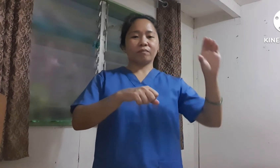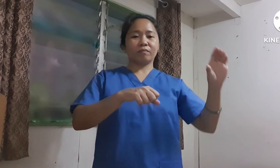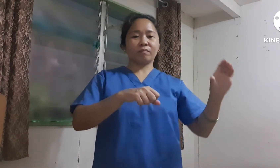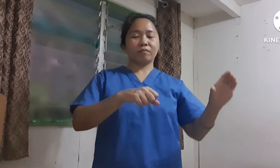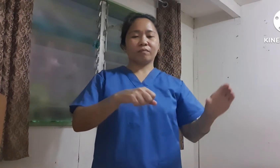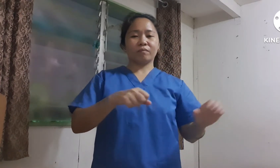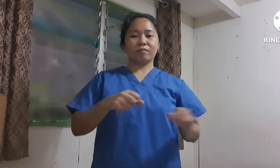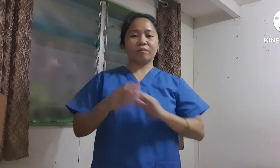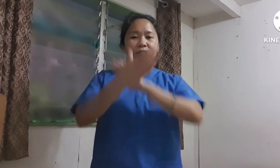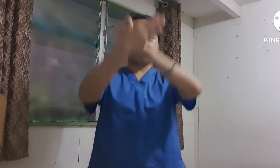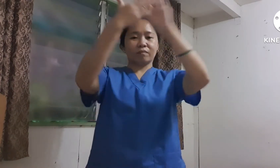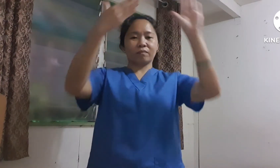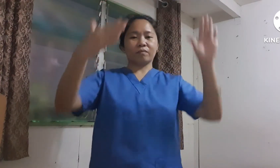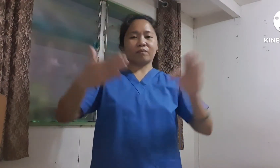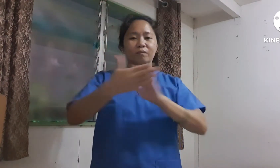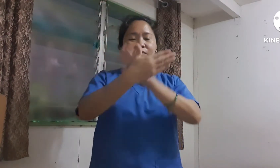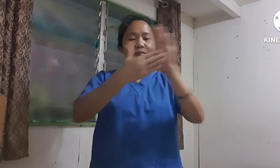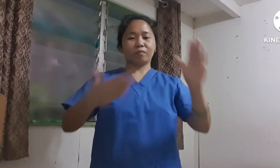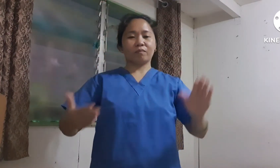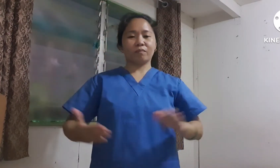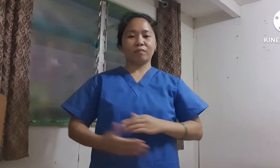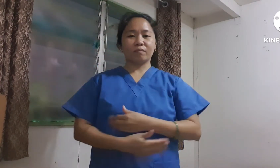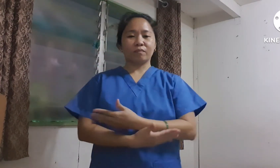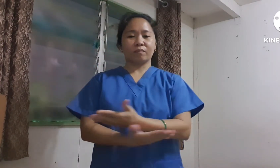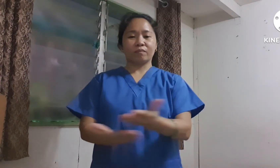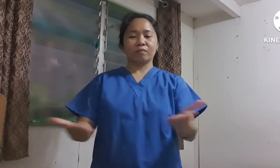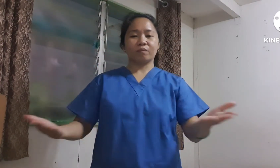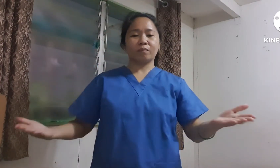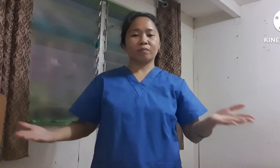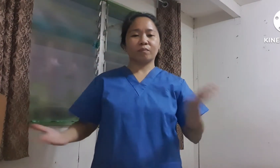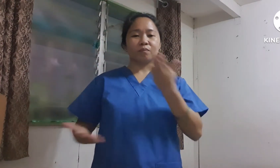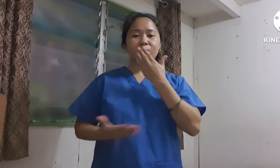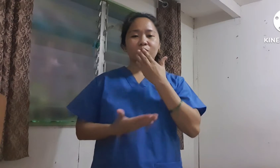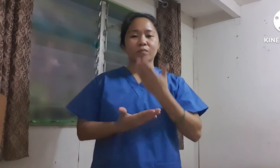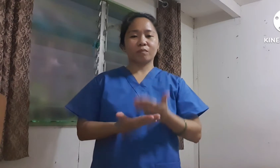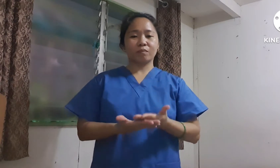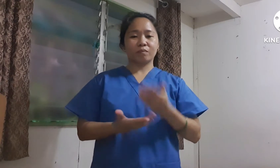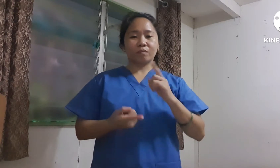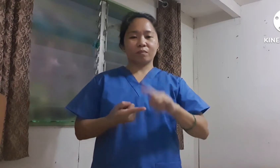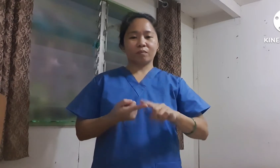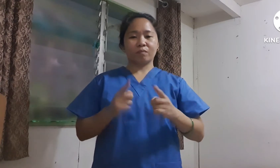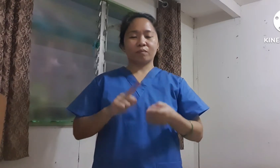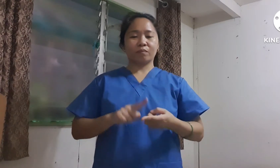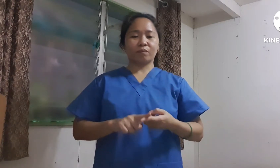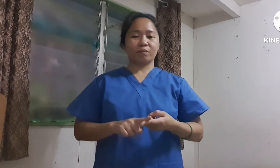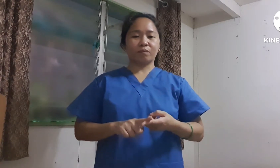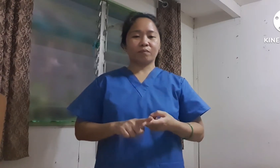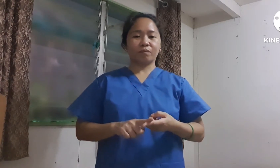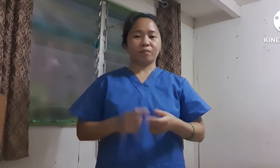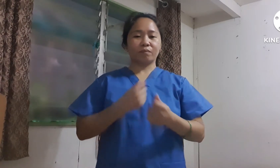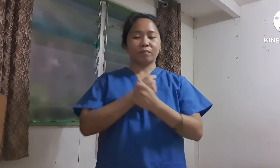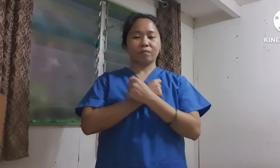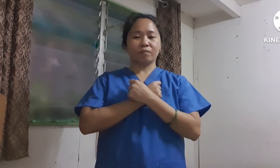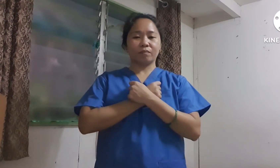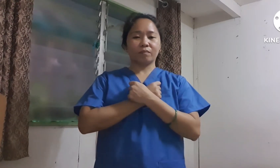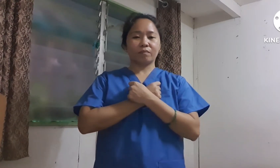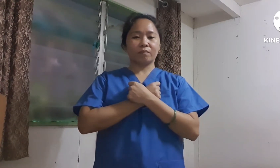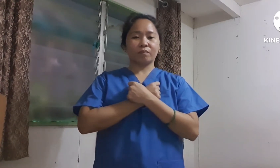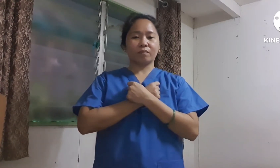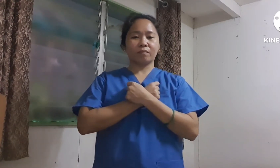in the sky. I can be a good friend, I can love